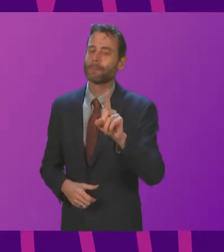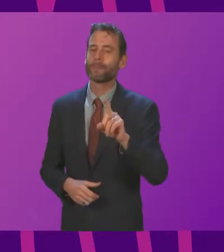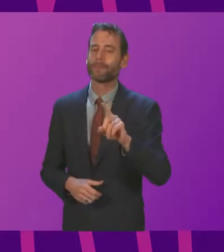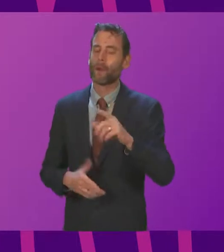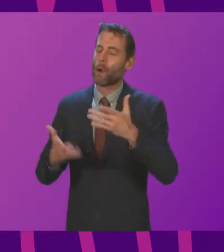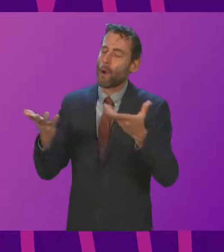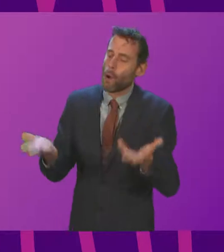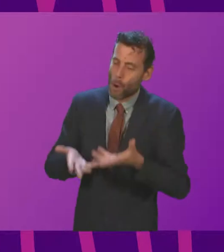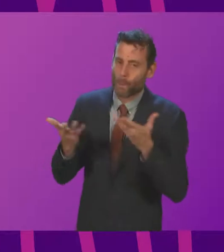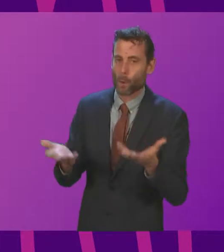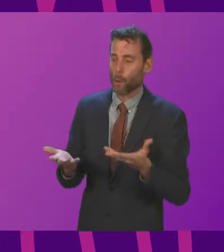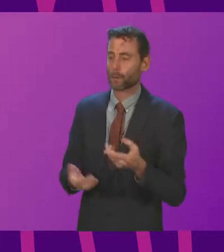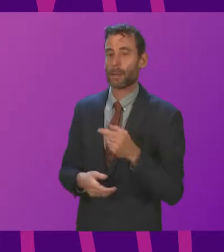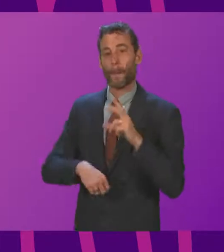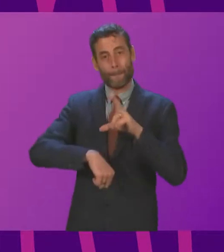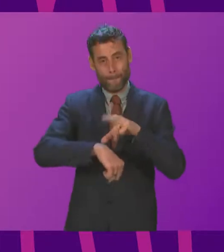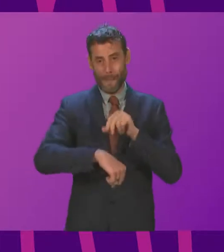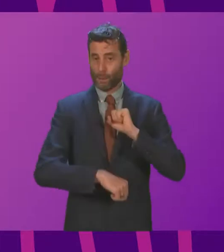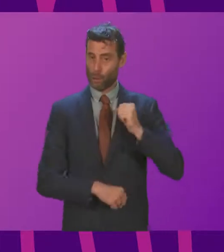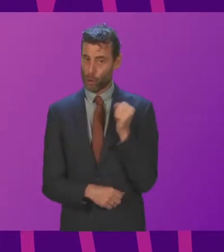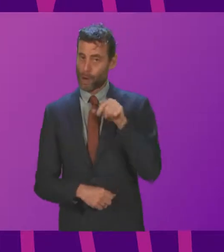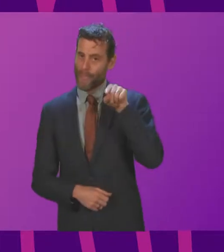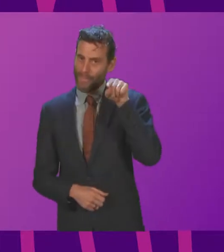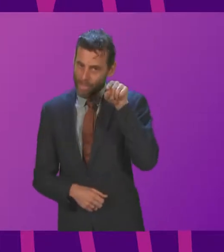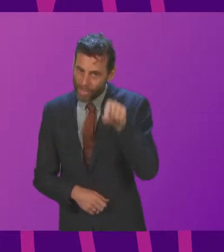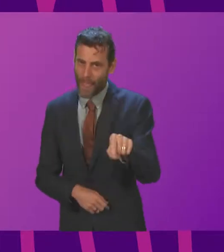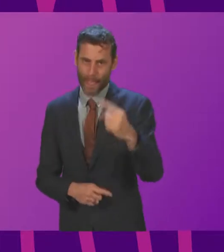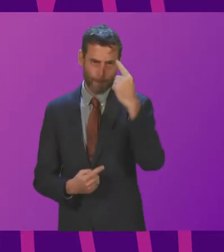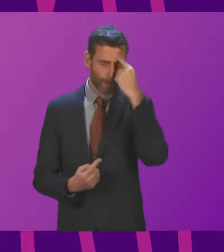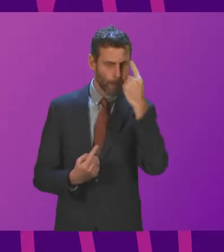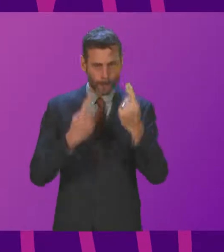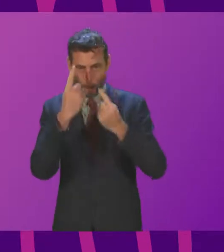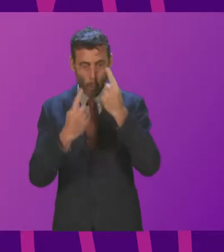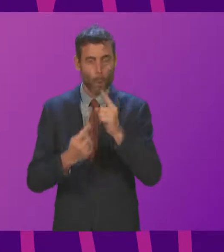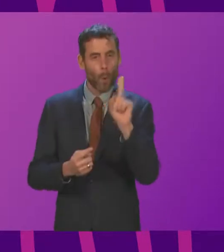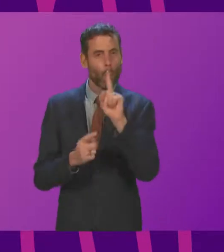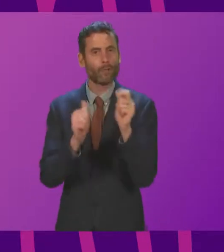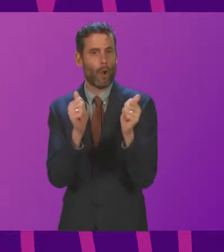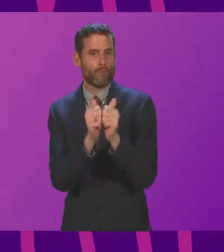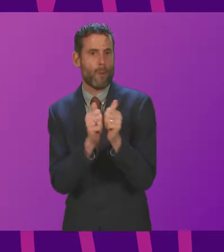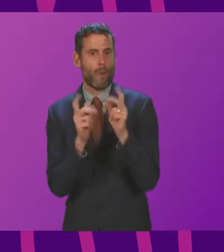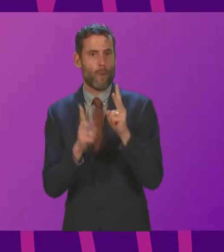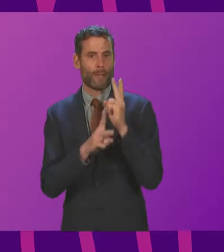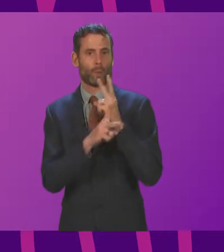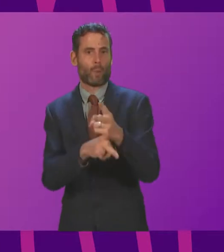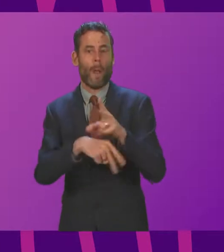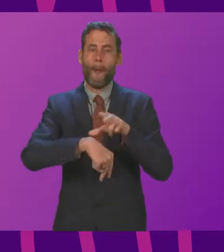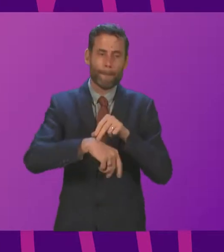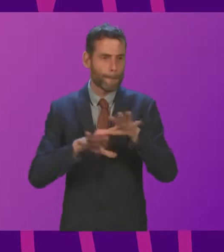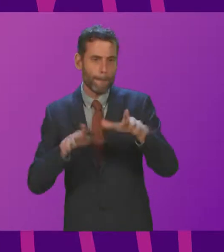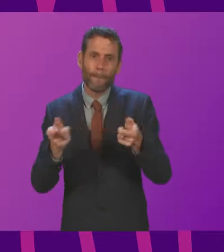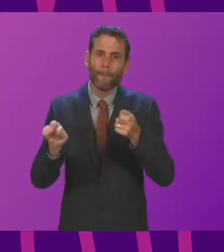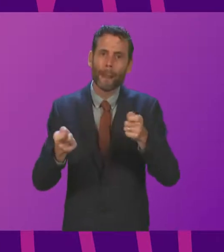Obviously, it is for Police Scotland to decide the appropriate approach to the policing of demonstrations. The Chief